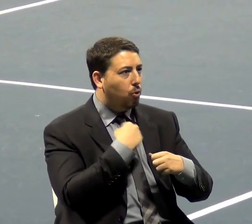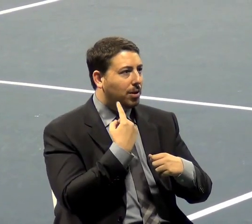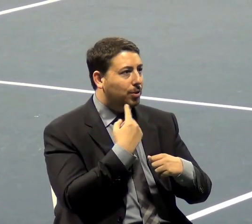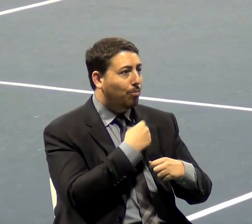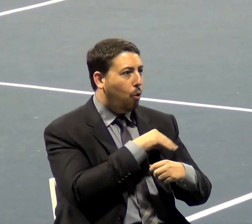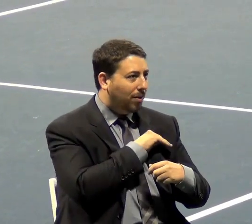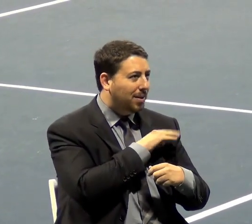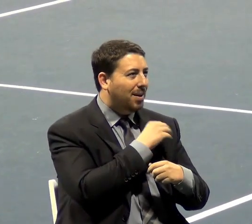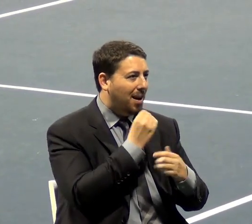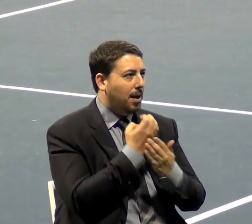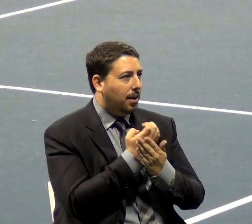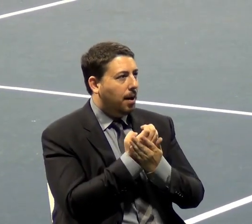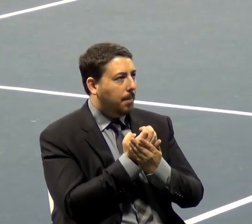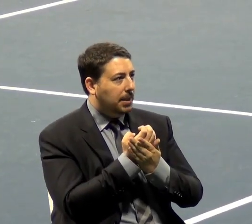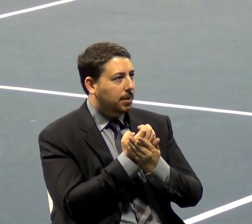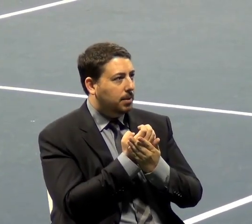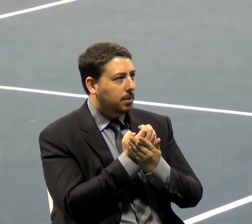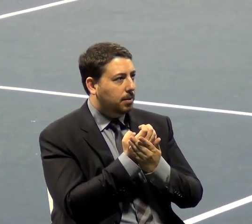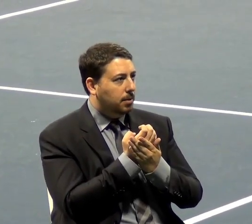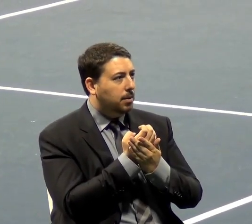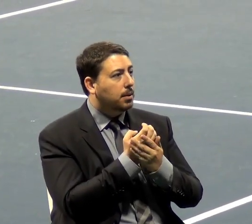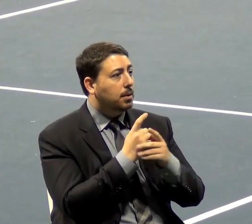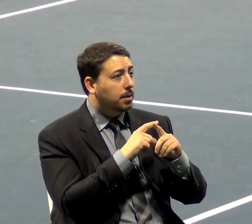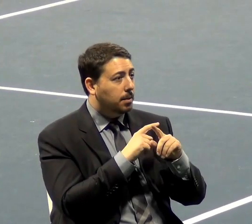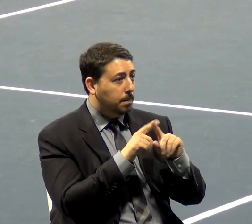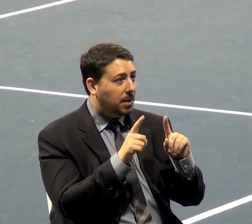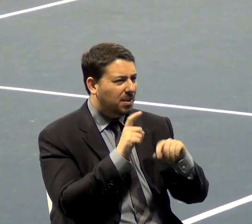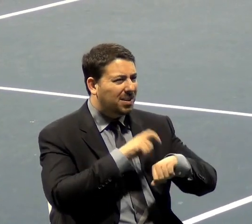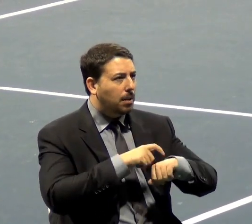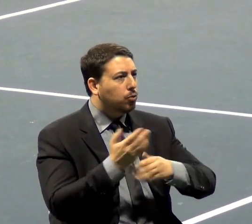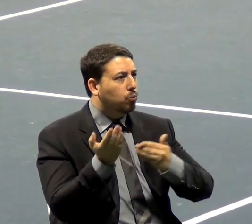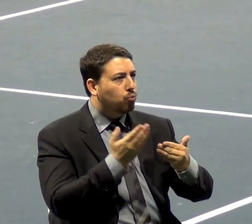as economically, it's time to bring our troops home from around the world.